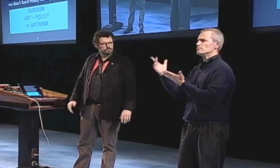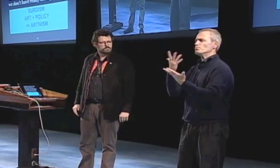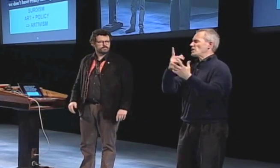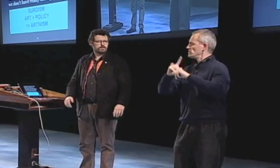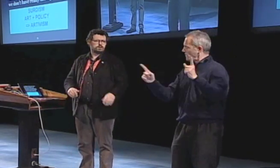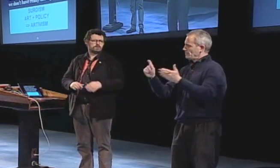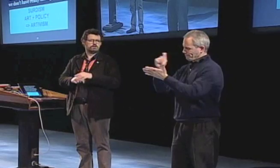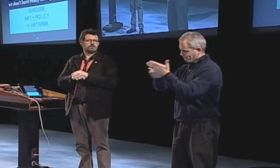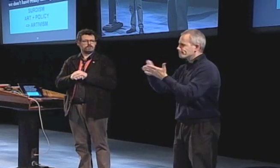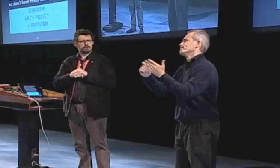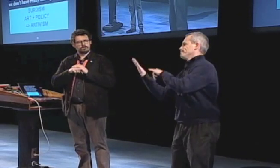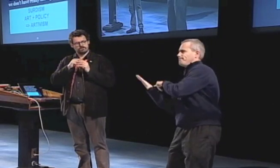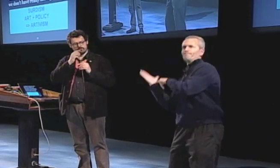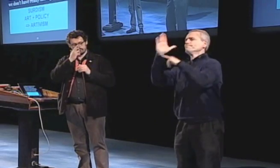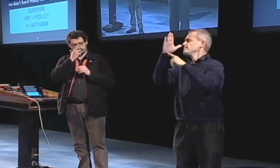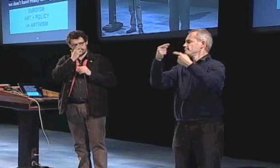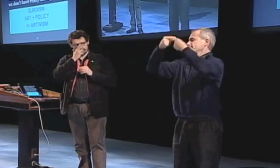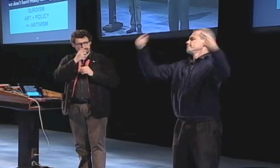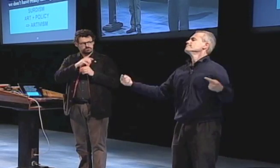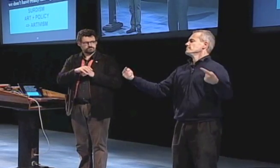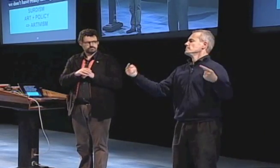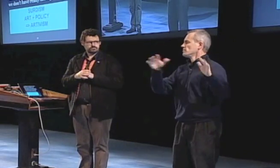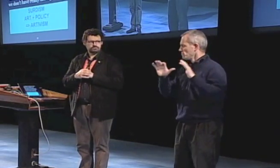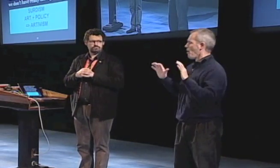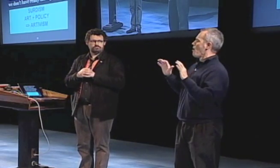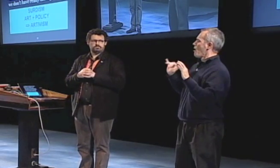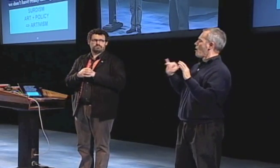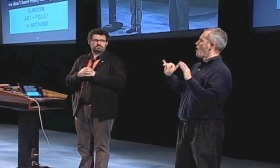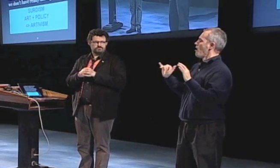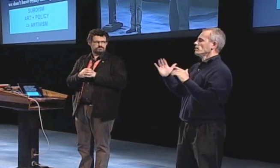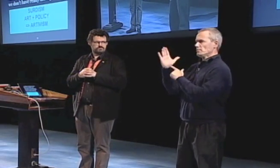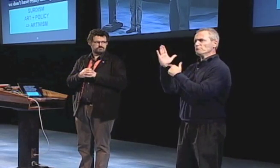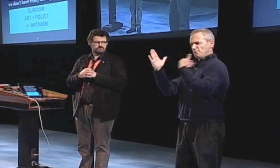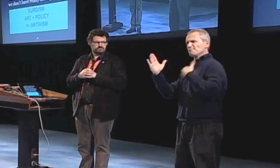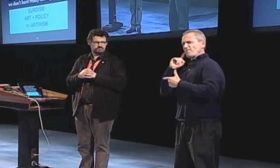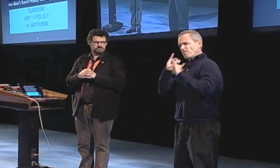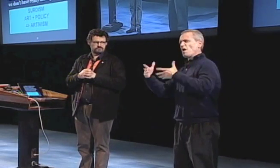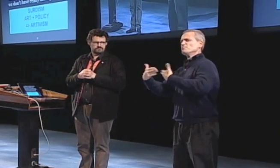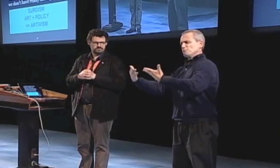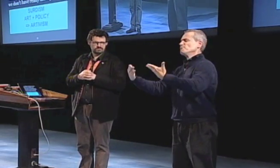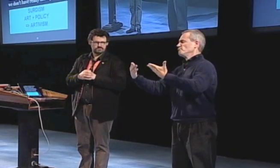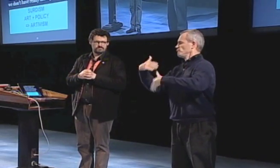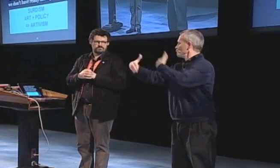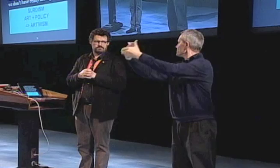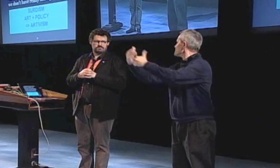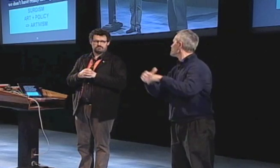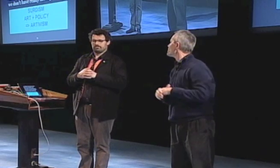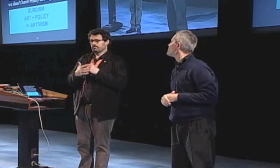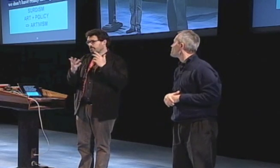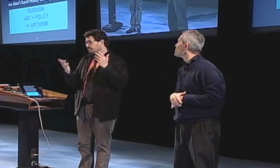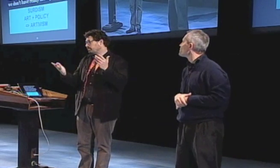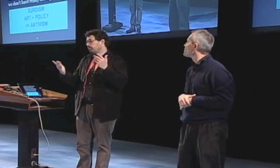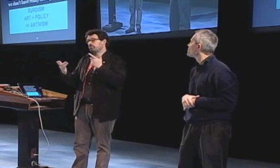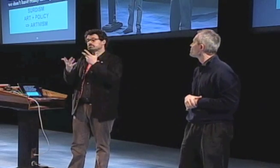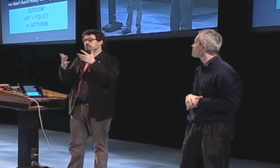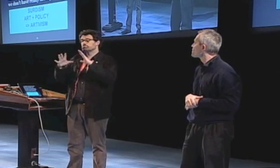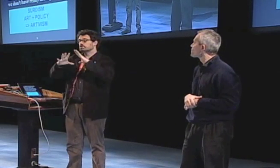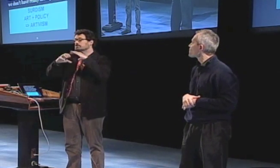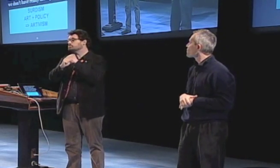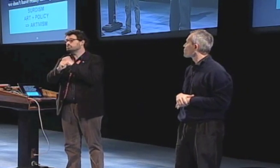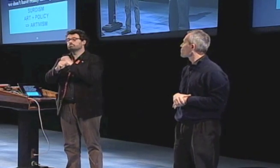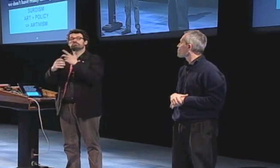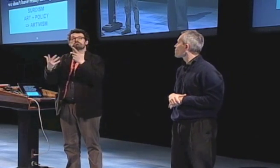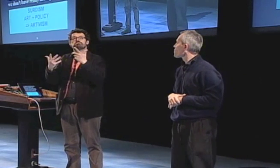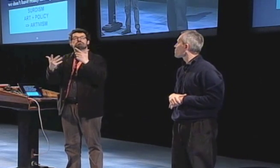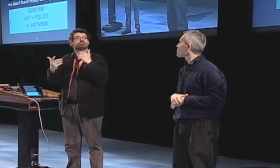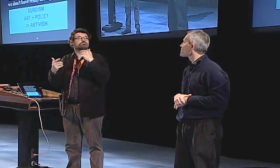many pages about the difference between deaf people and how sometimes there are so many negative aspects to being deaf but